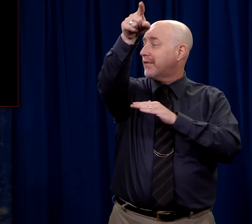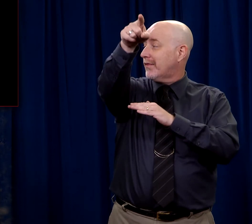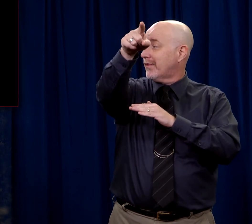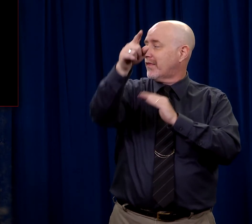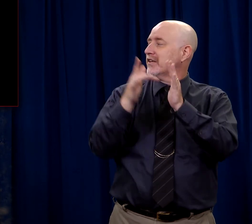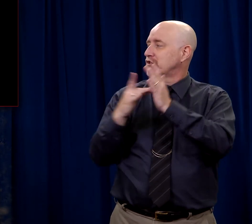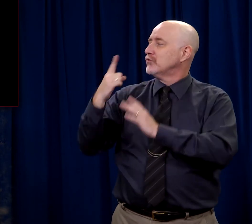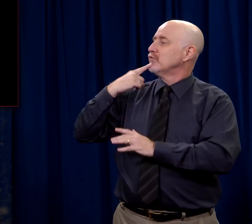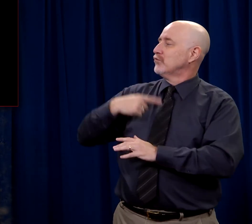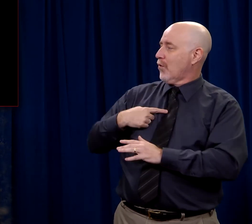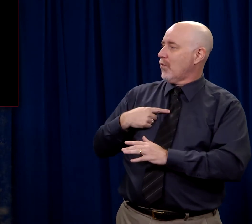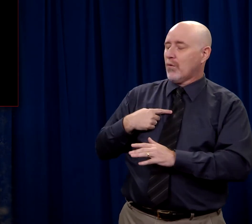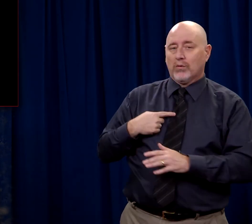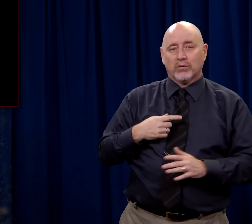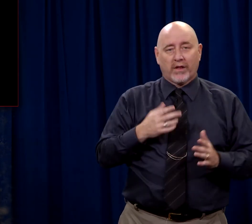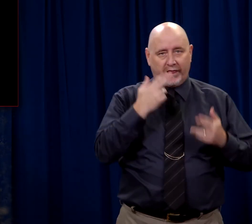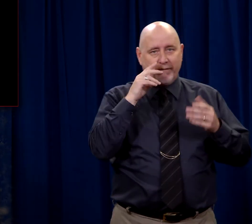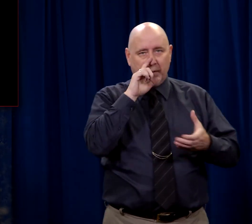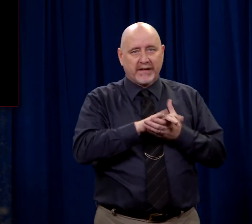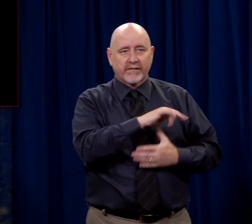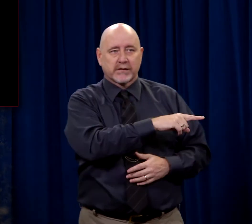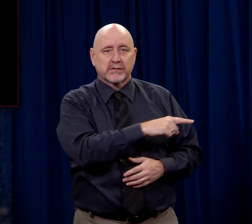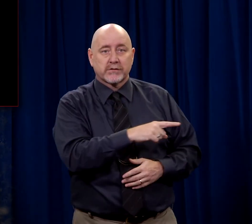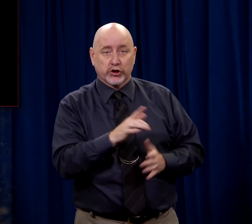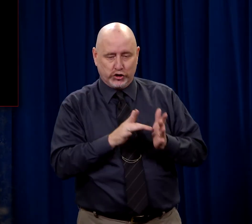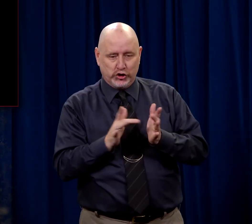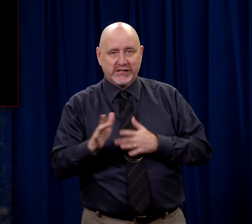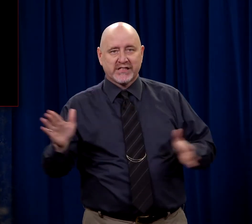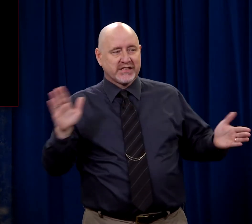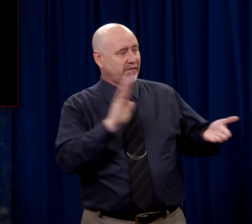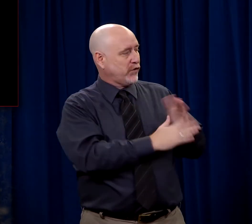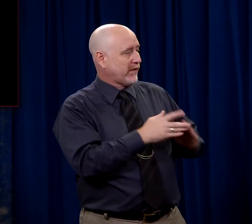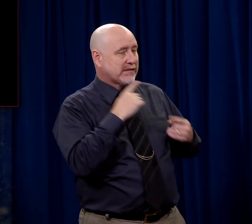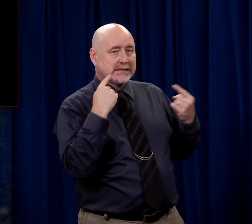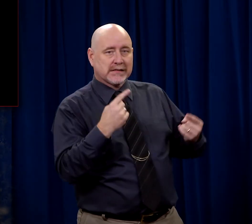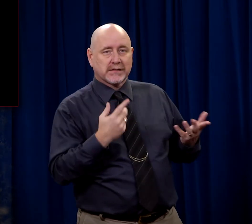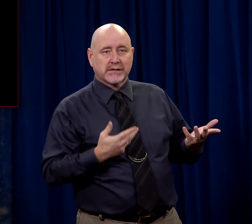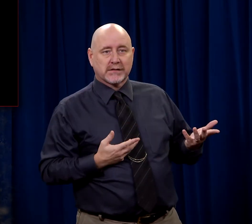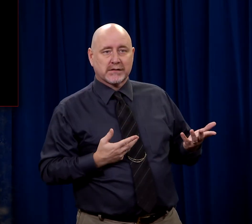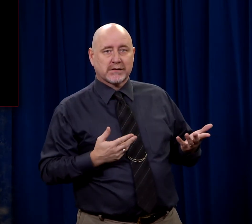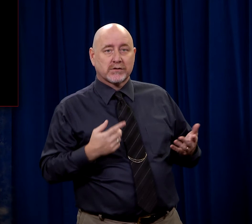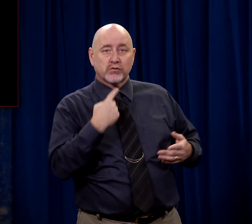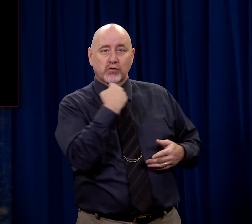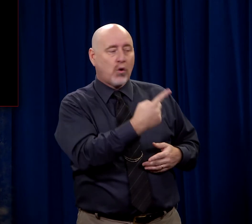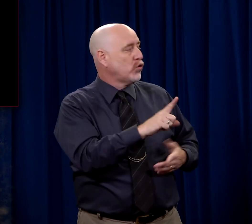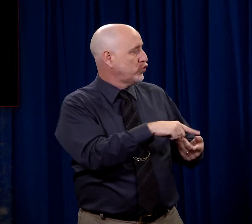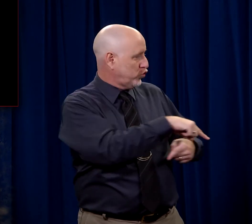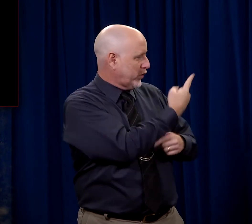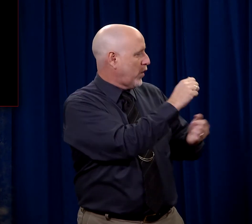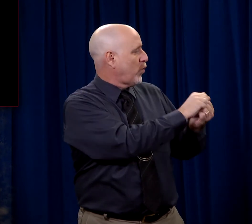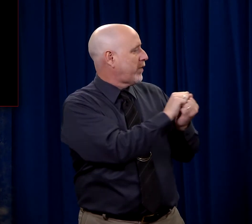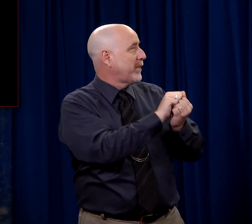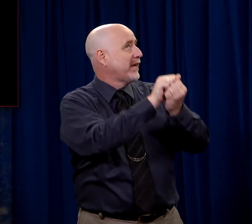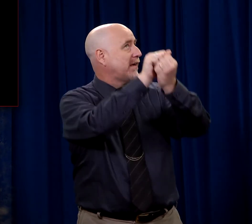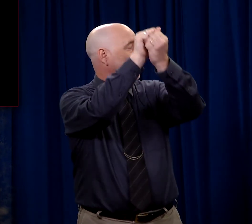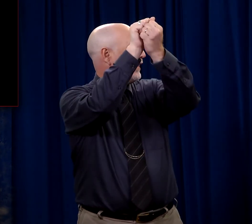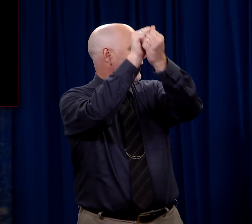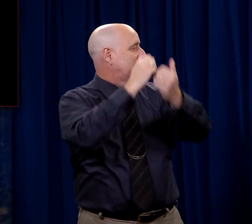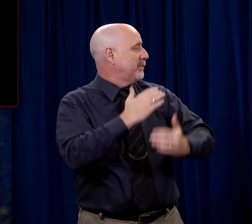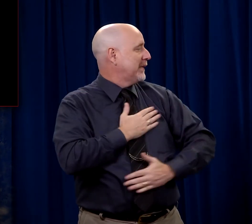And Jesus confirmed that it was true. And Jesus, who is able to forgive sins, said, Today you're going to be with me in a place